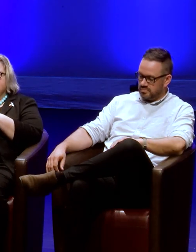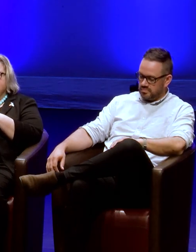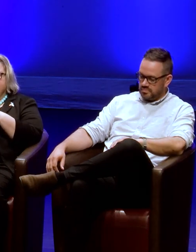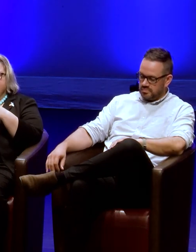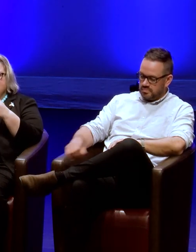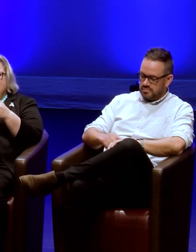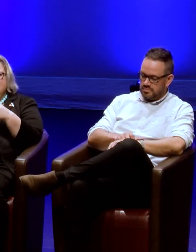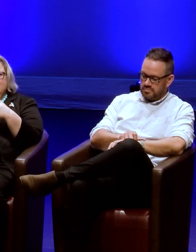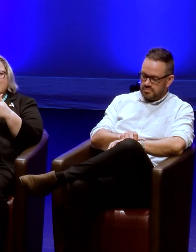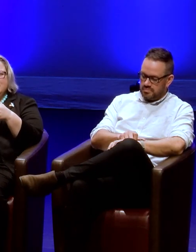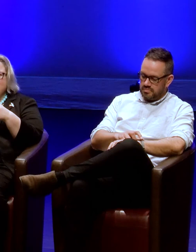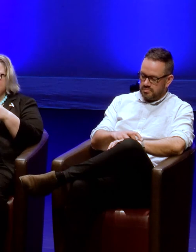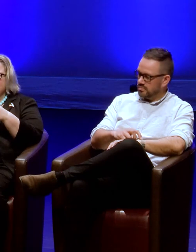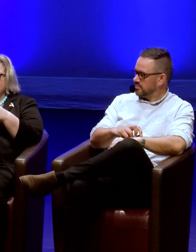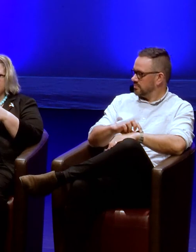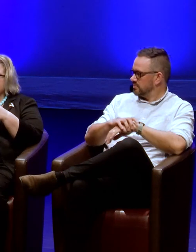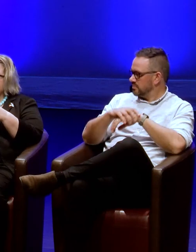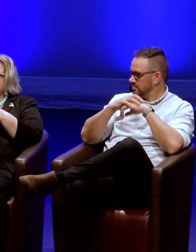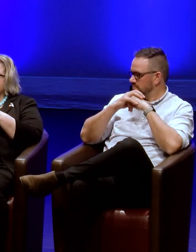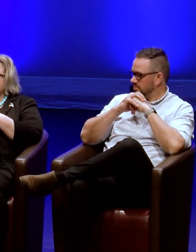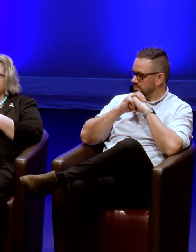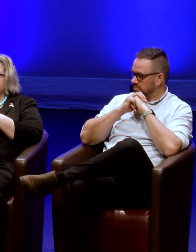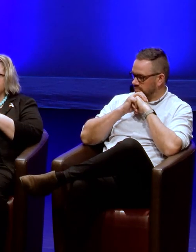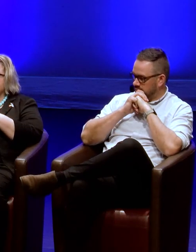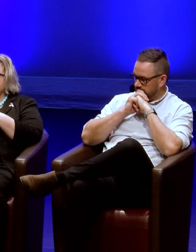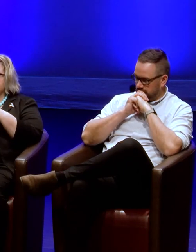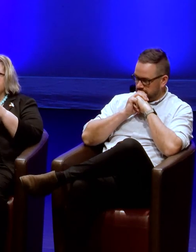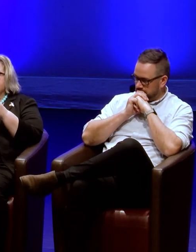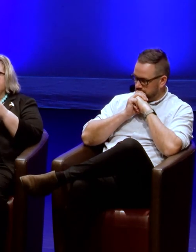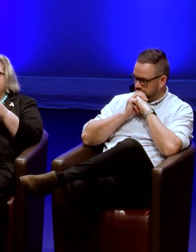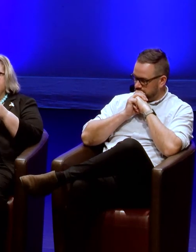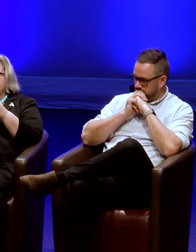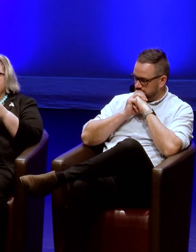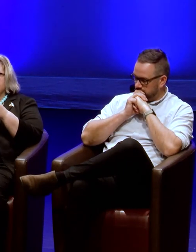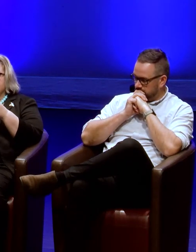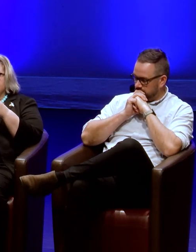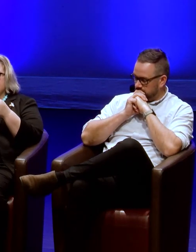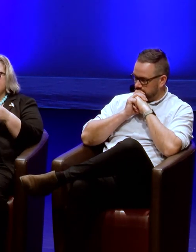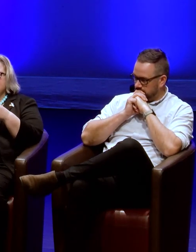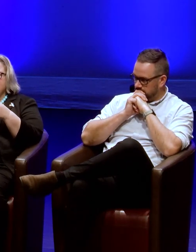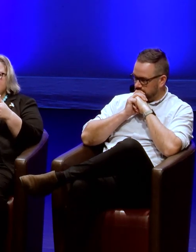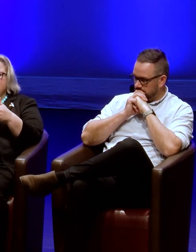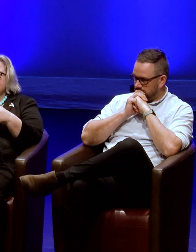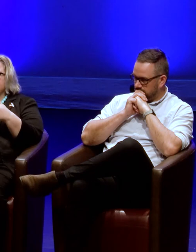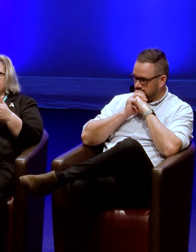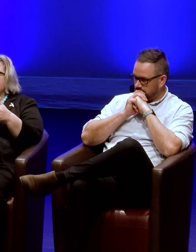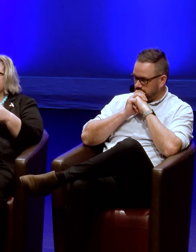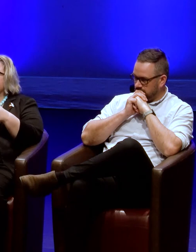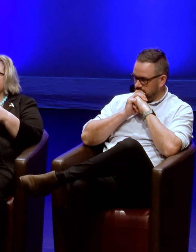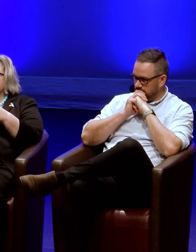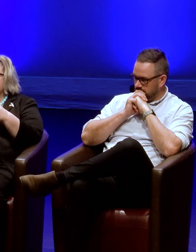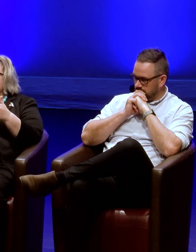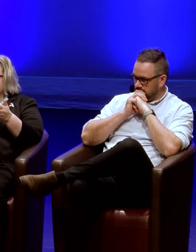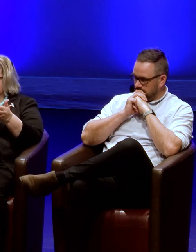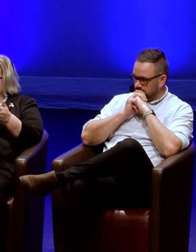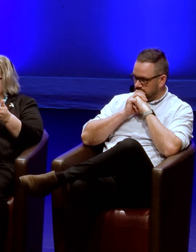had a bit of an investigation a couple of years ago into how community archives might be crafted